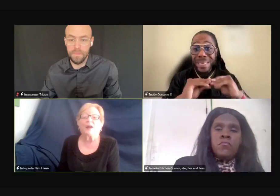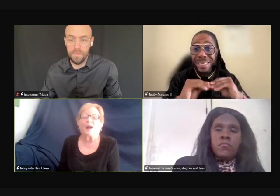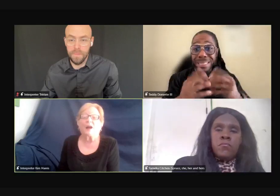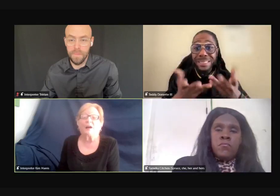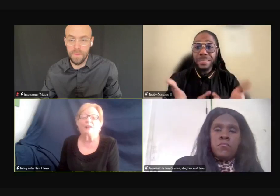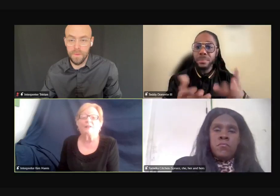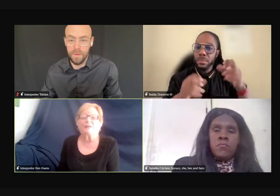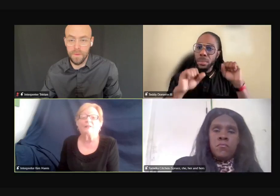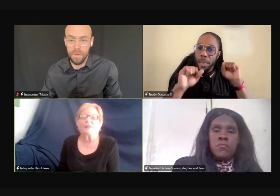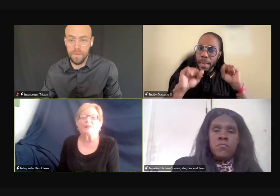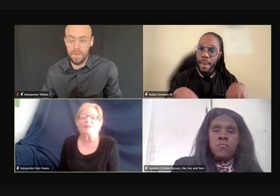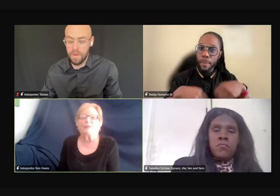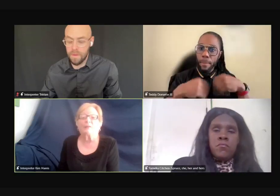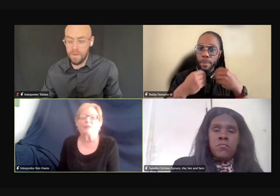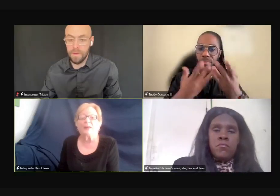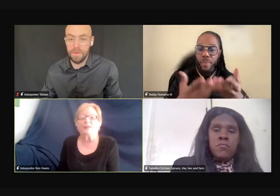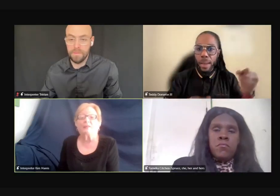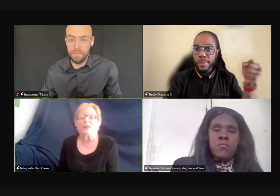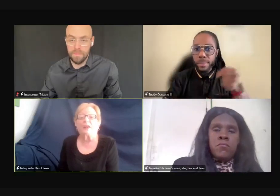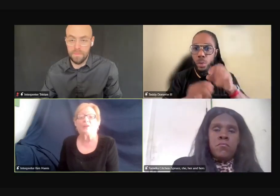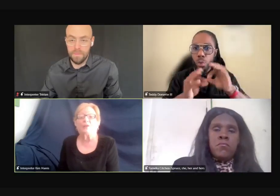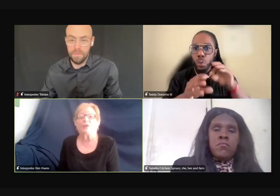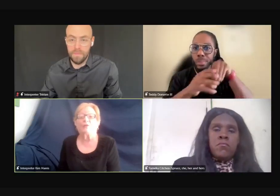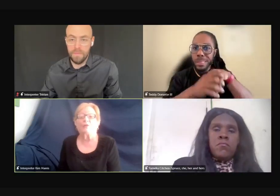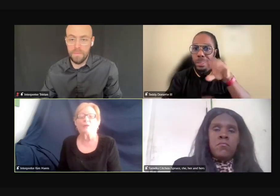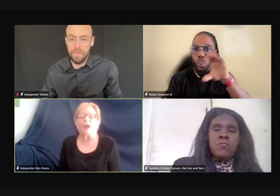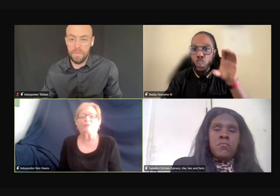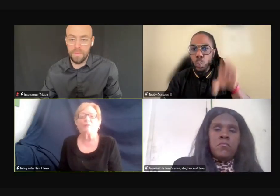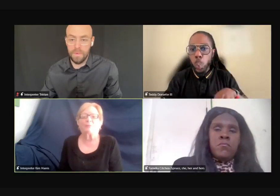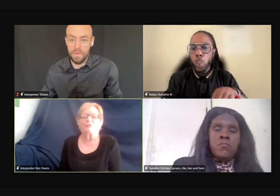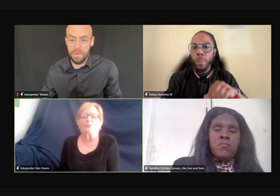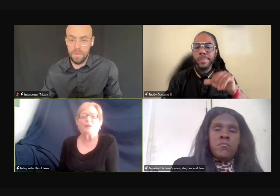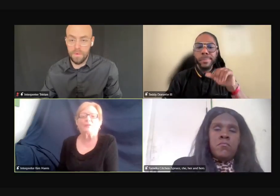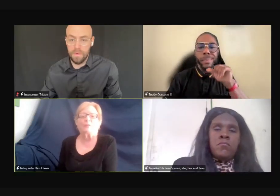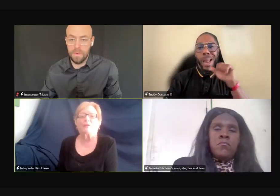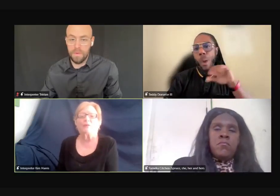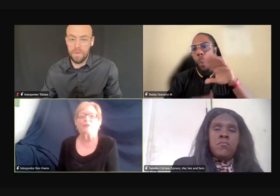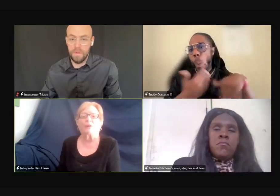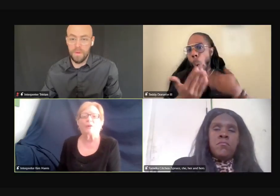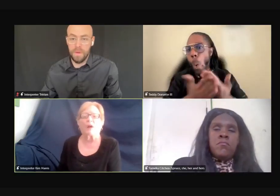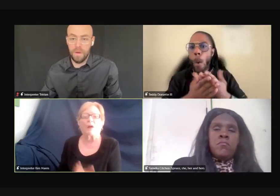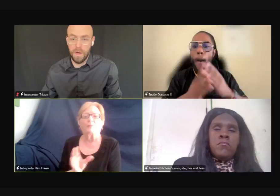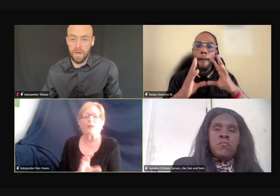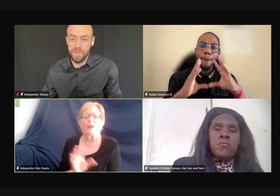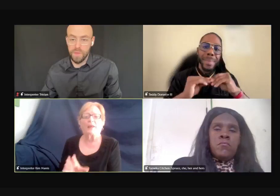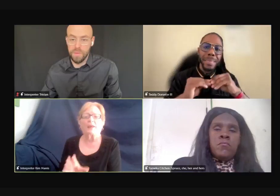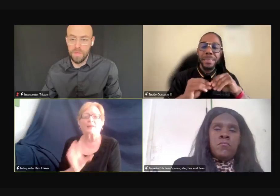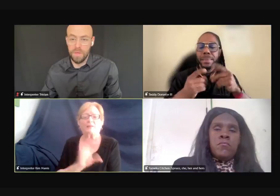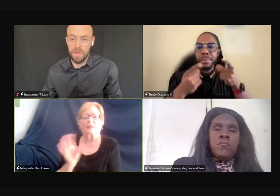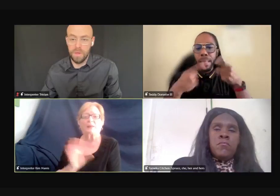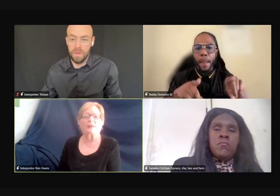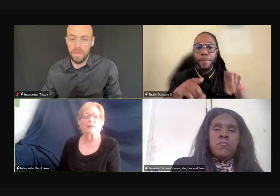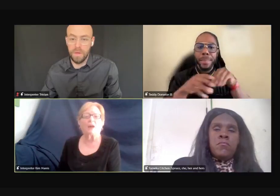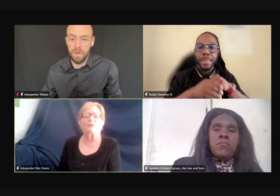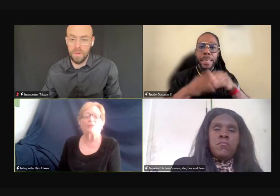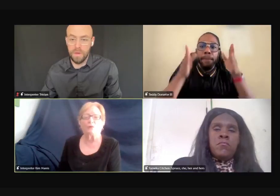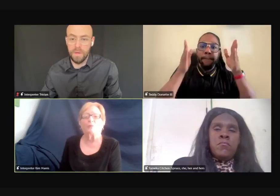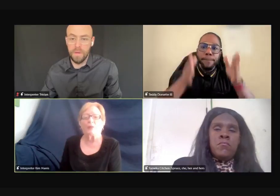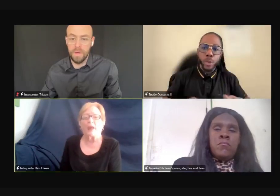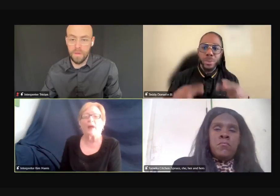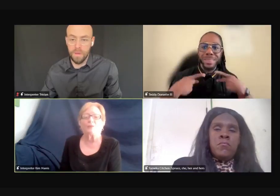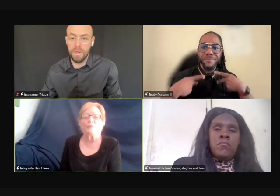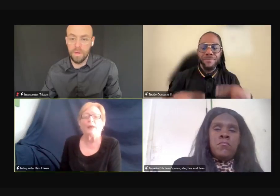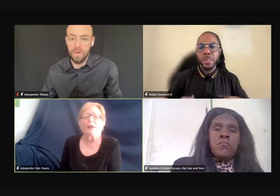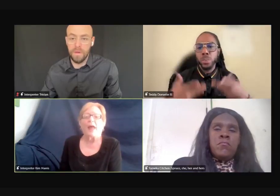there's meetings that, you know, you have captioned meetings or whatever, or, I guess it's on